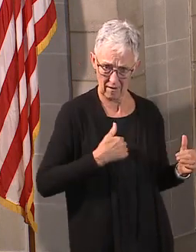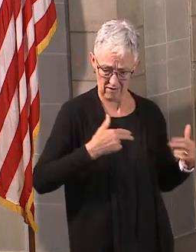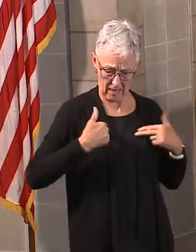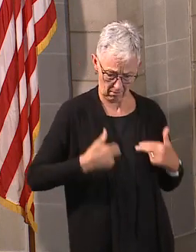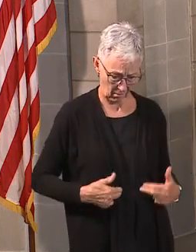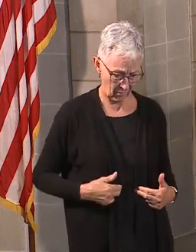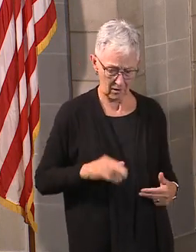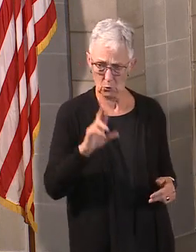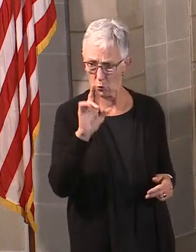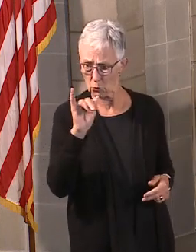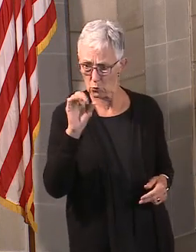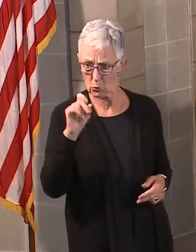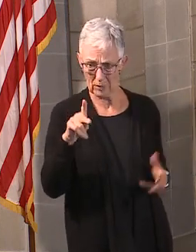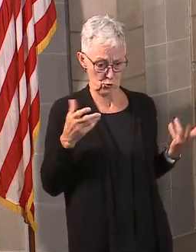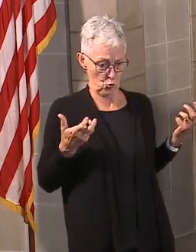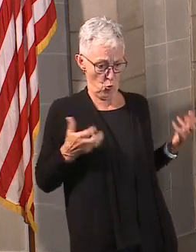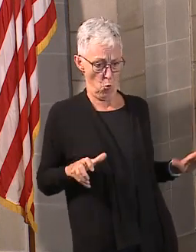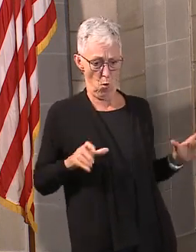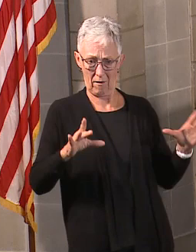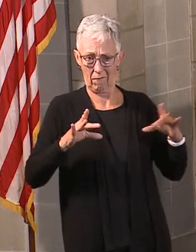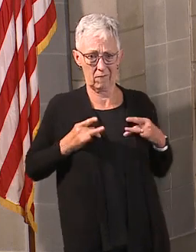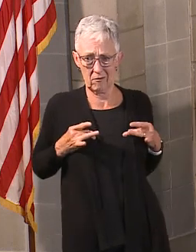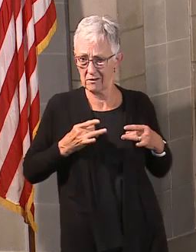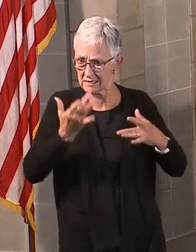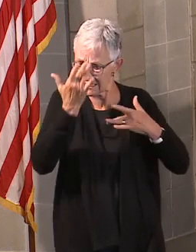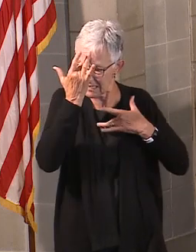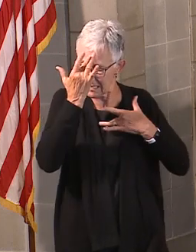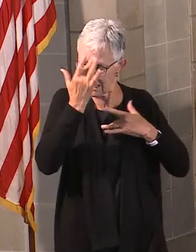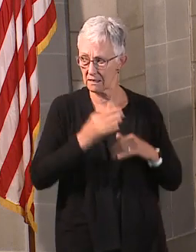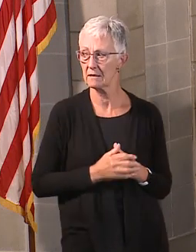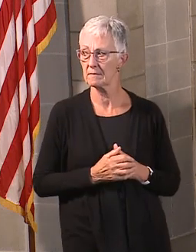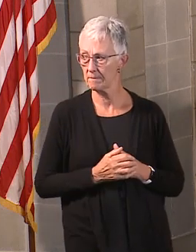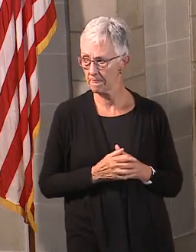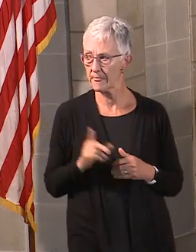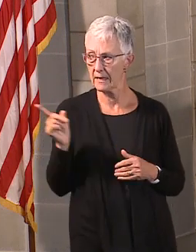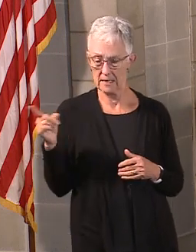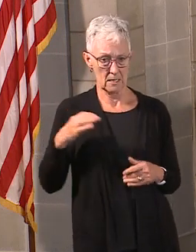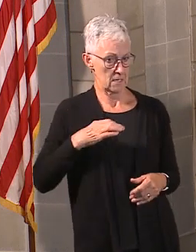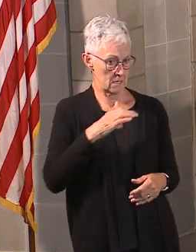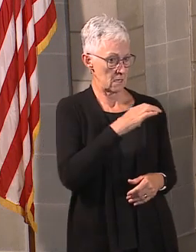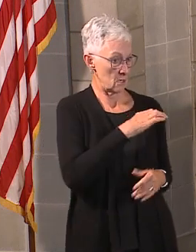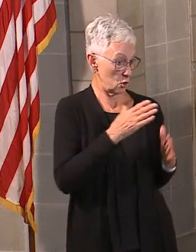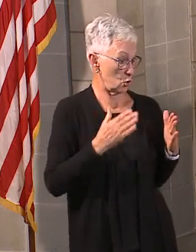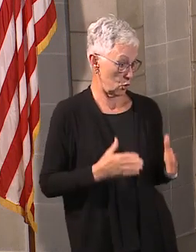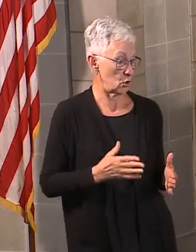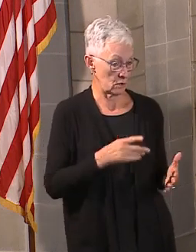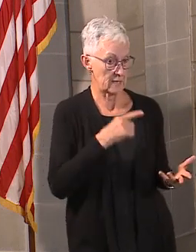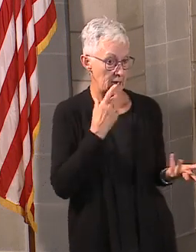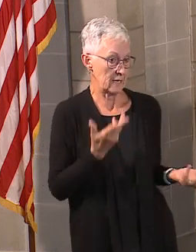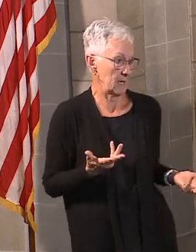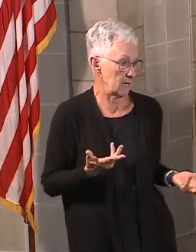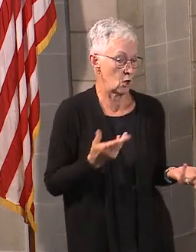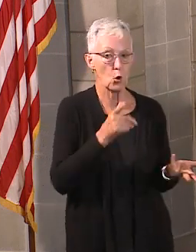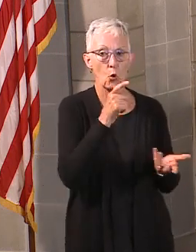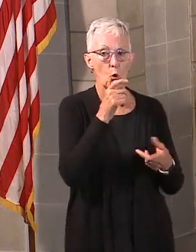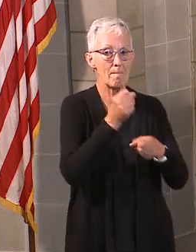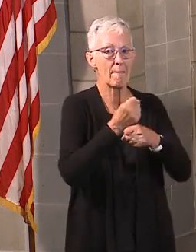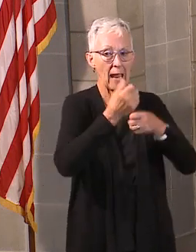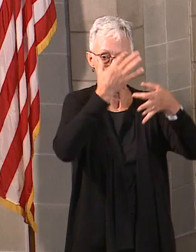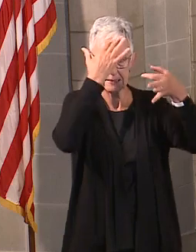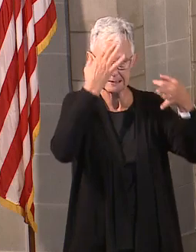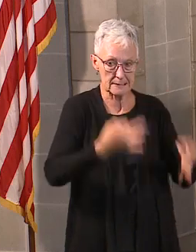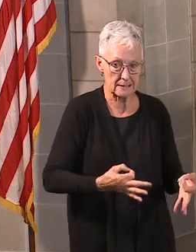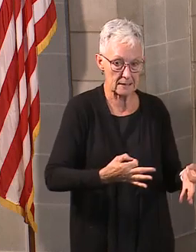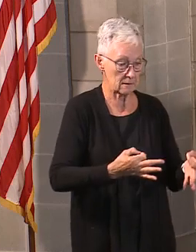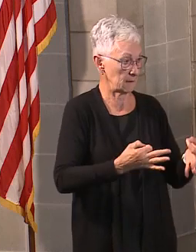of folks to be able to start talking about how we have the kids back in classrooms, whether it's the superintendents, whether it's the teachers